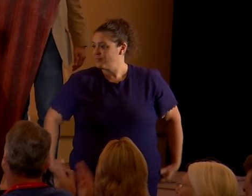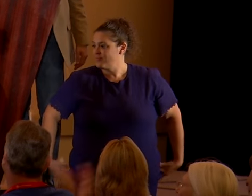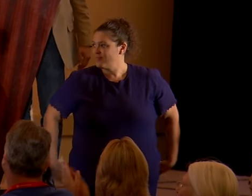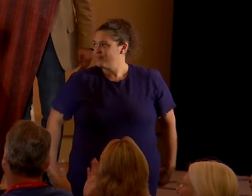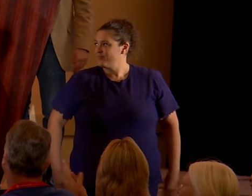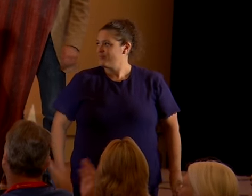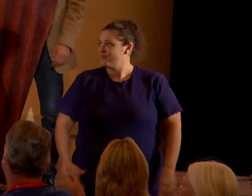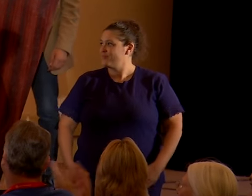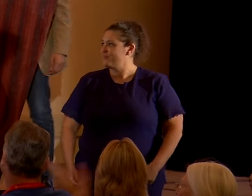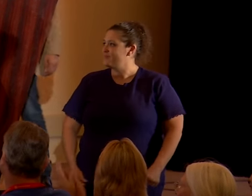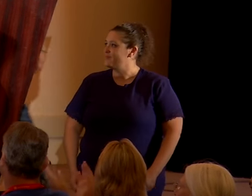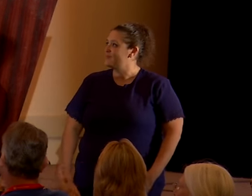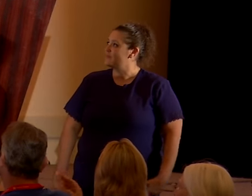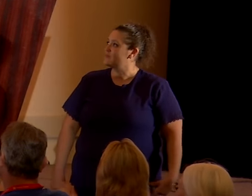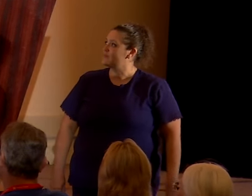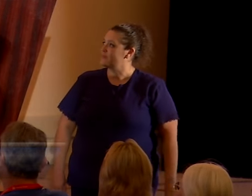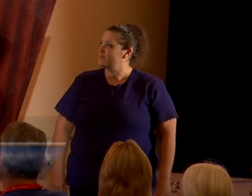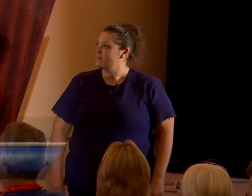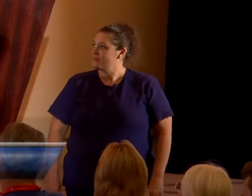Okay, here we go. Take it again.